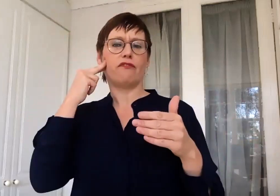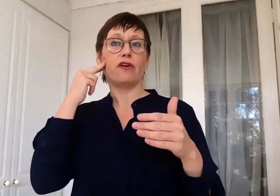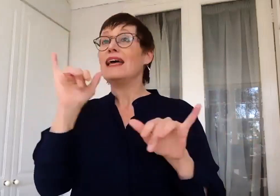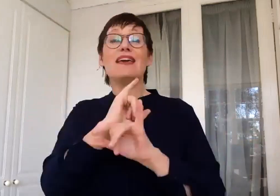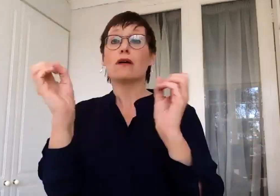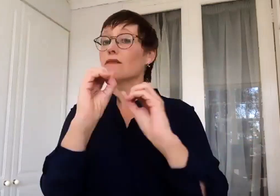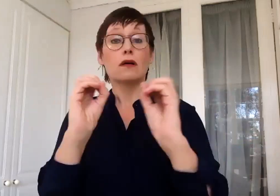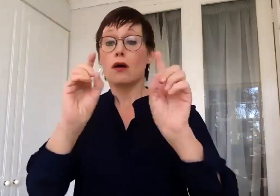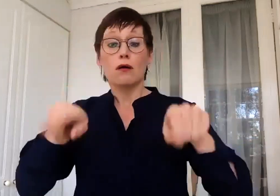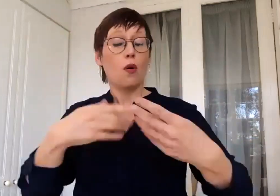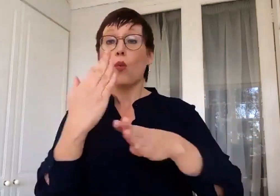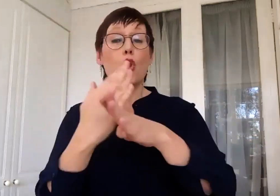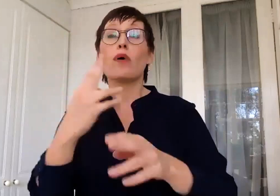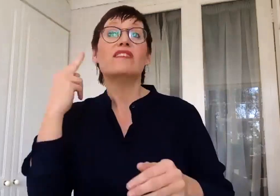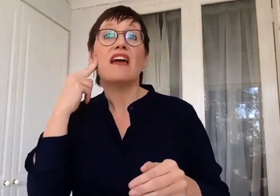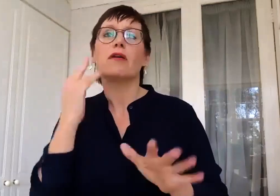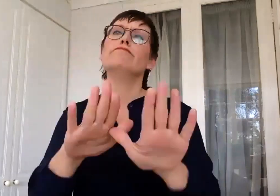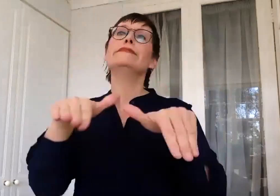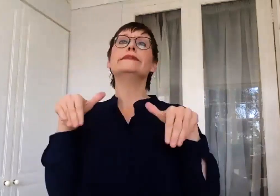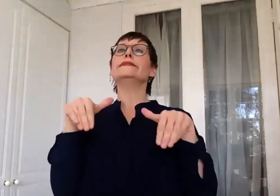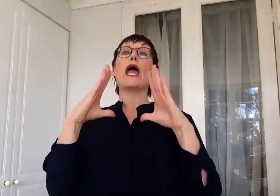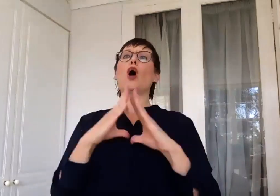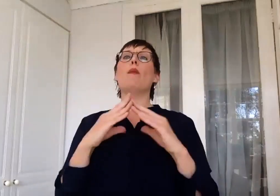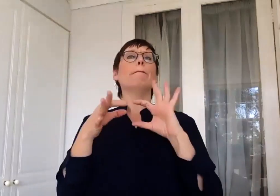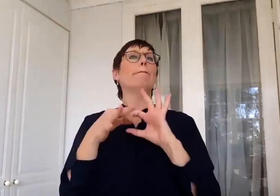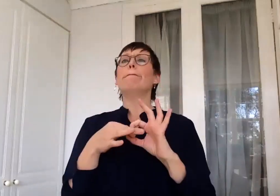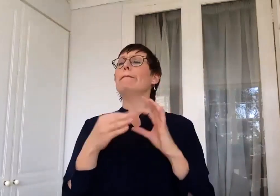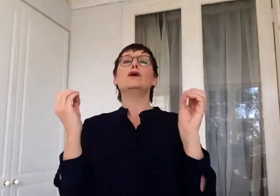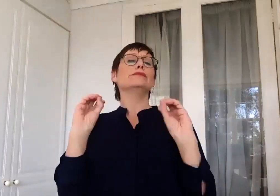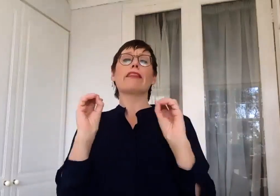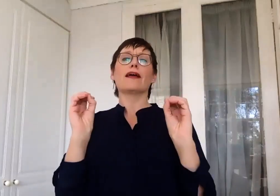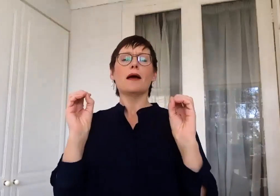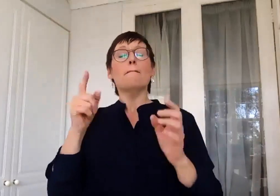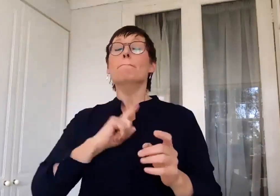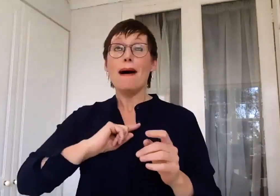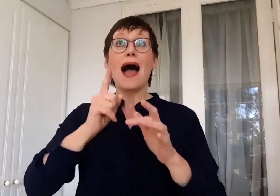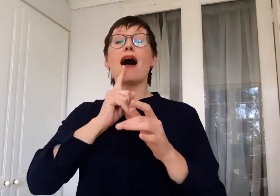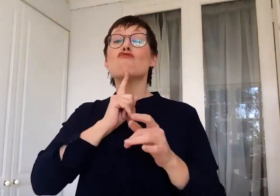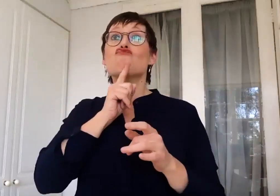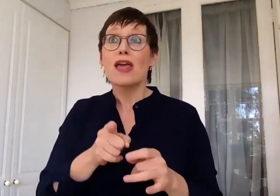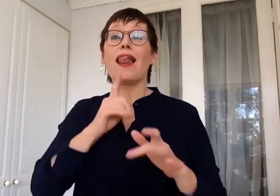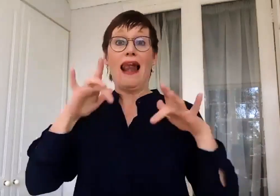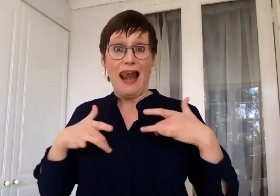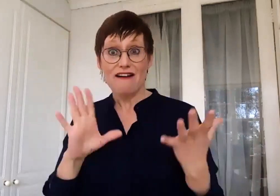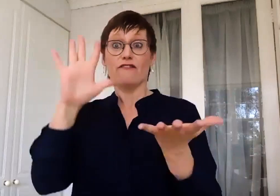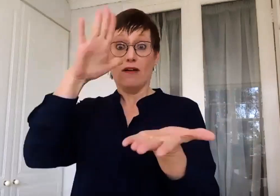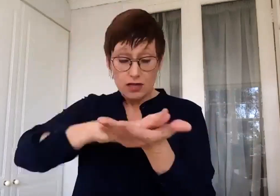just be sitting at home doing nothing. So this is literally why I was put on earth. So yeah, very clear in my mind. Because many people